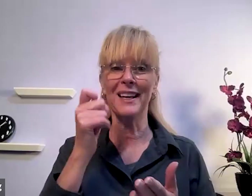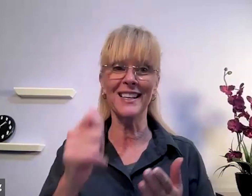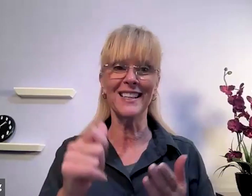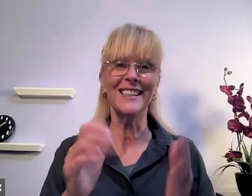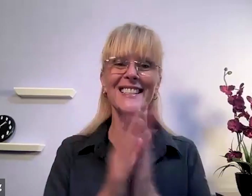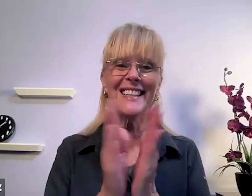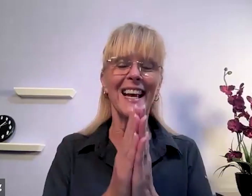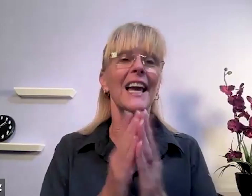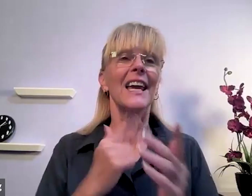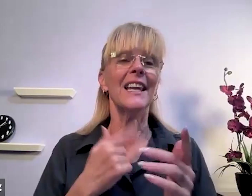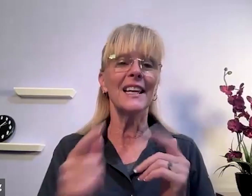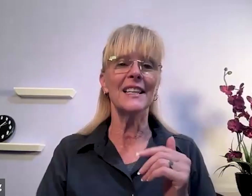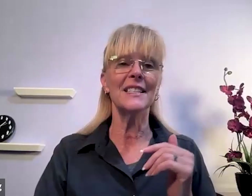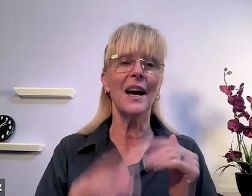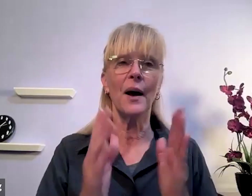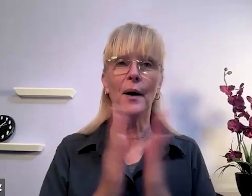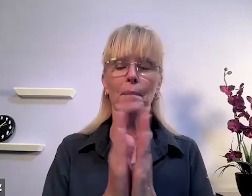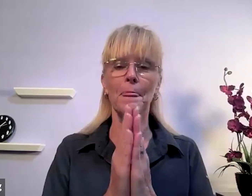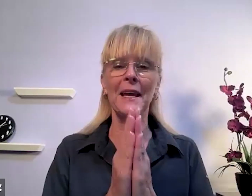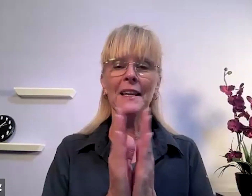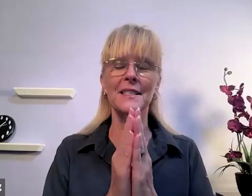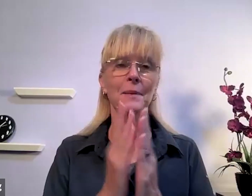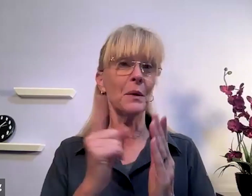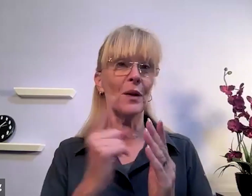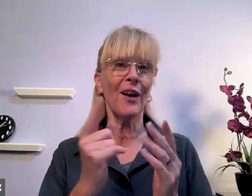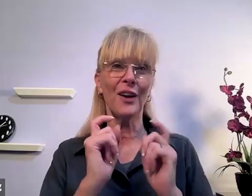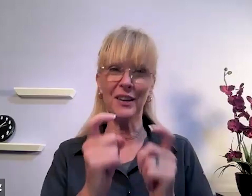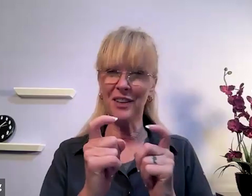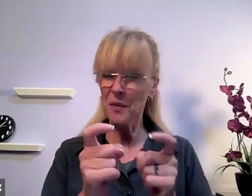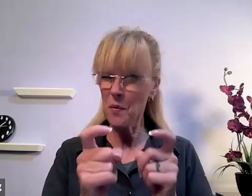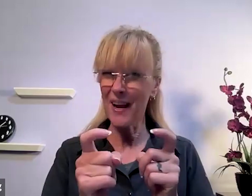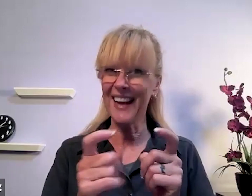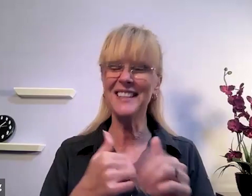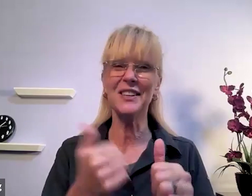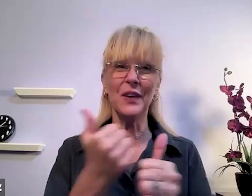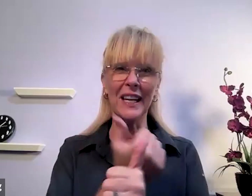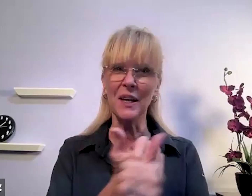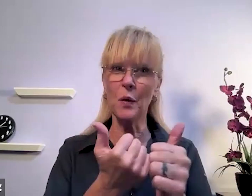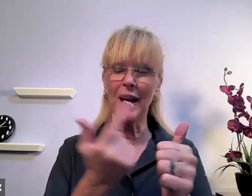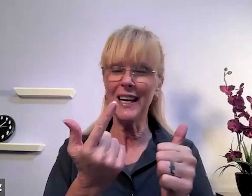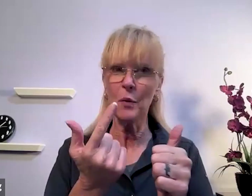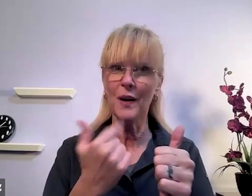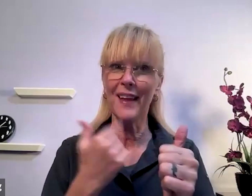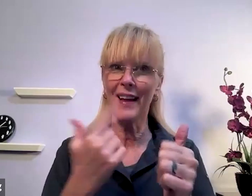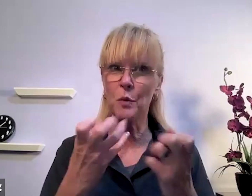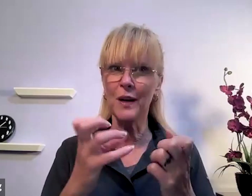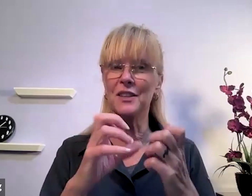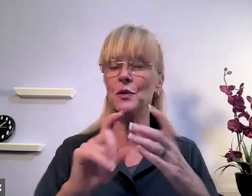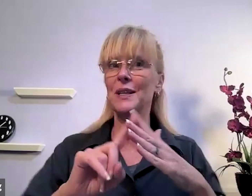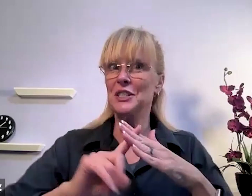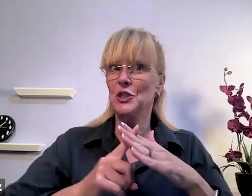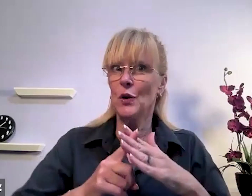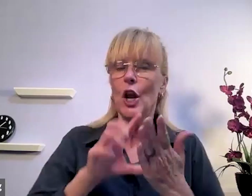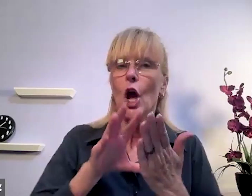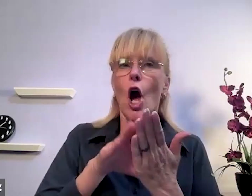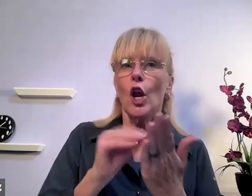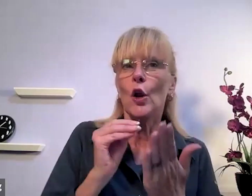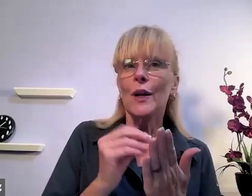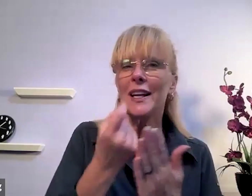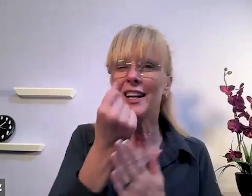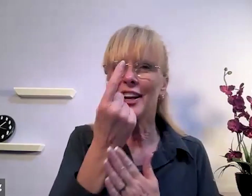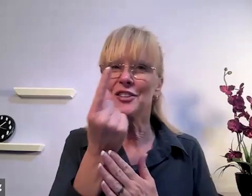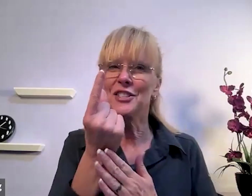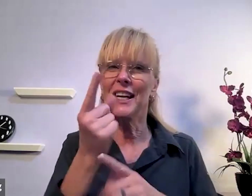up for because it is something we are giving away to anyone that's wanting to get started